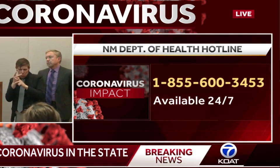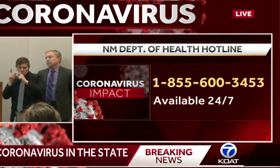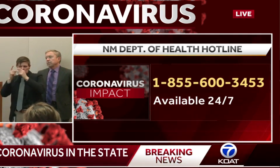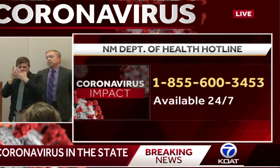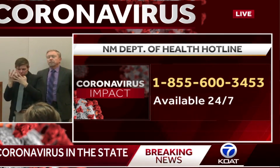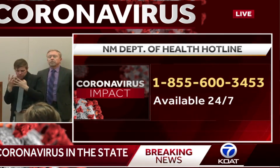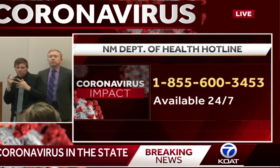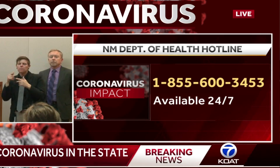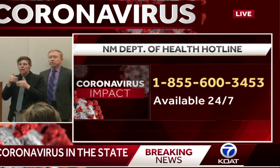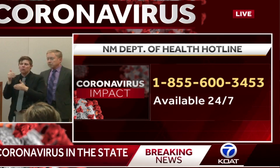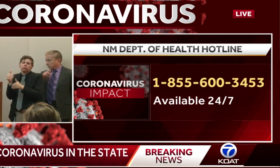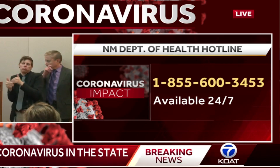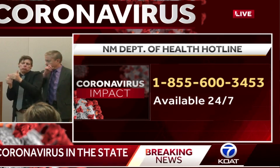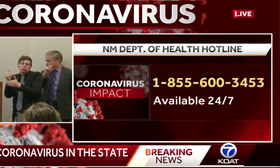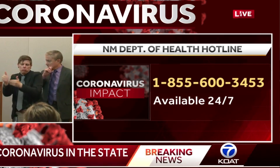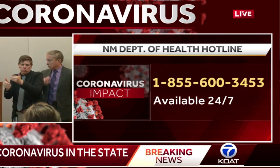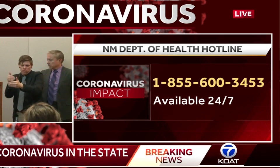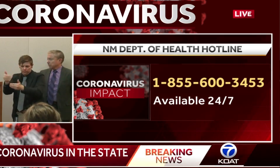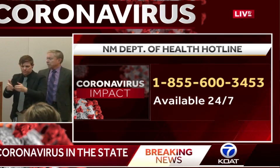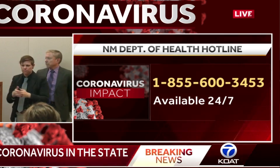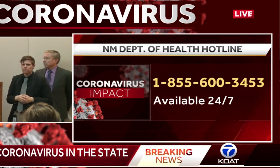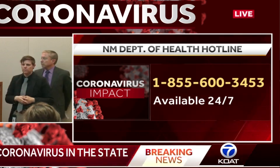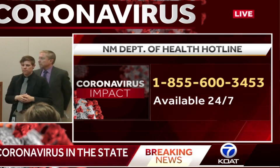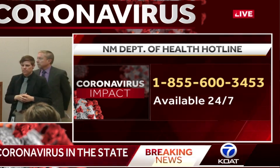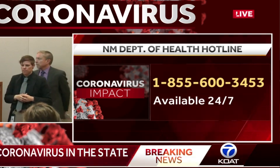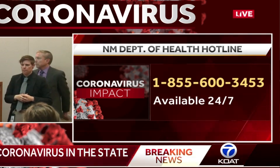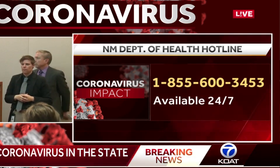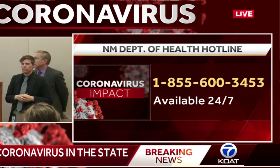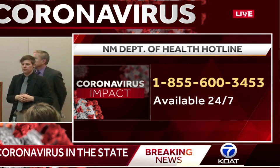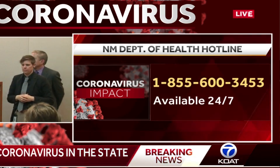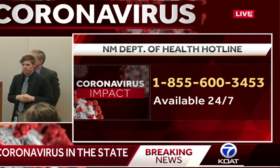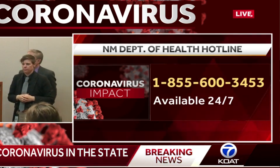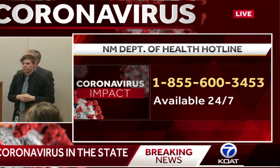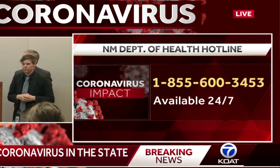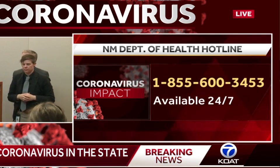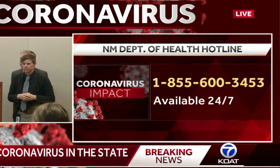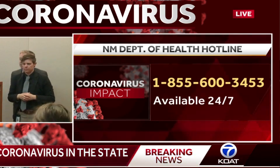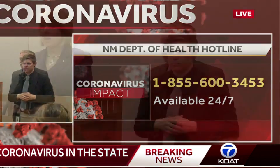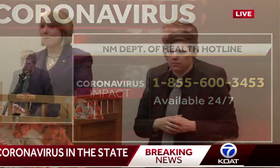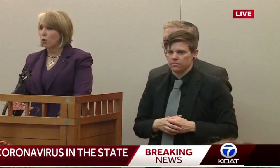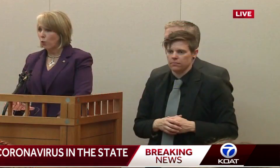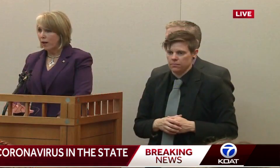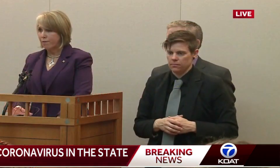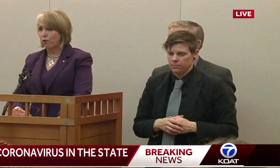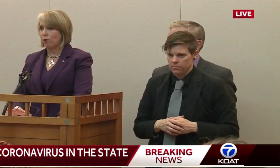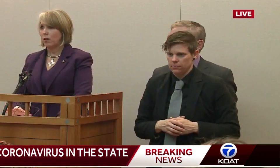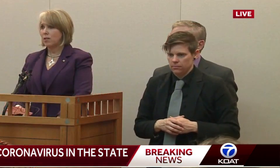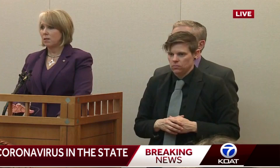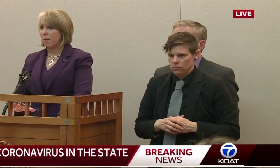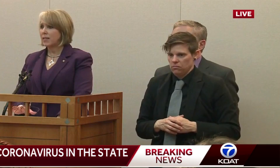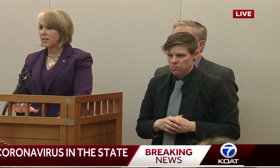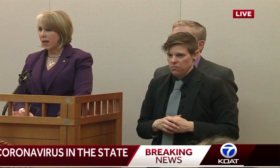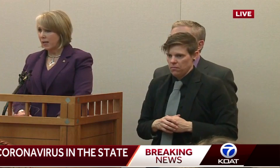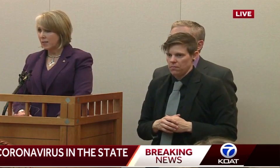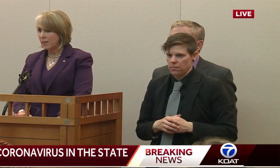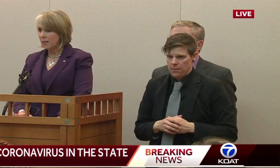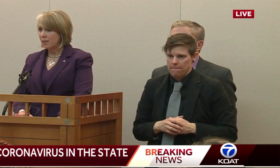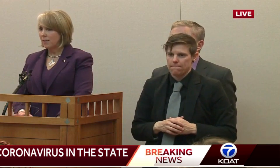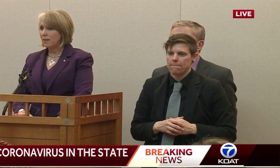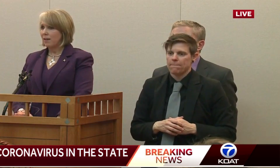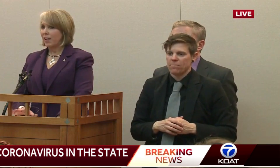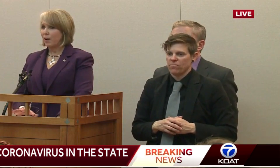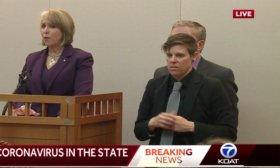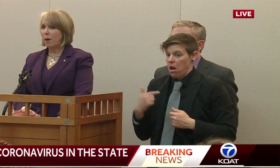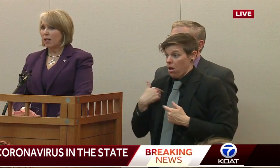and that we're open to every idea to make a difference. And so far that's occurring and I'm grateful to my state